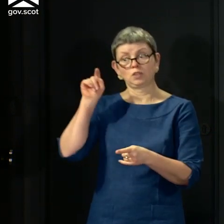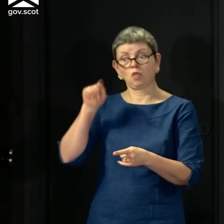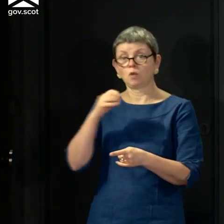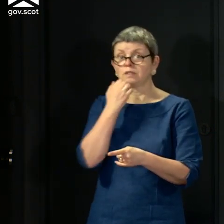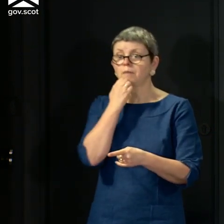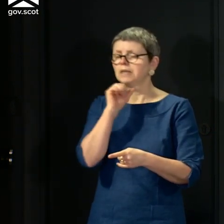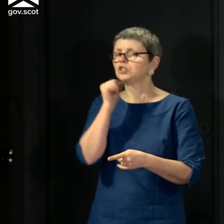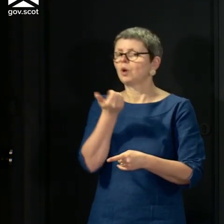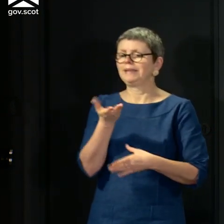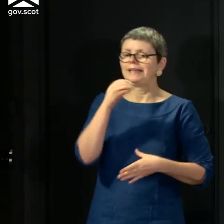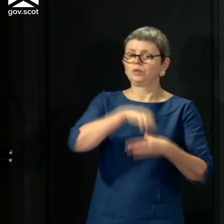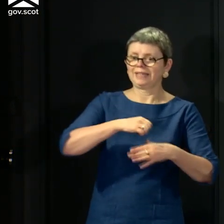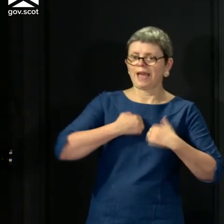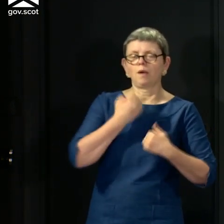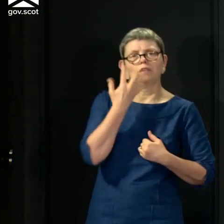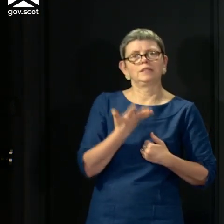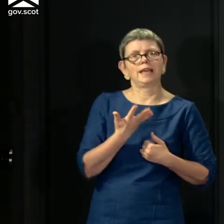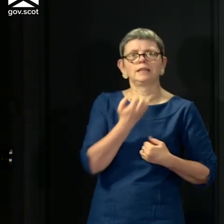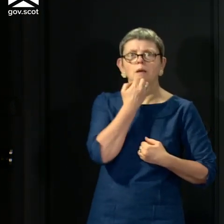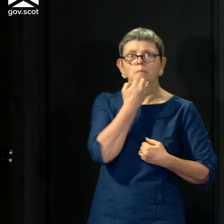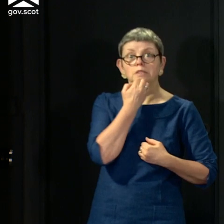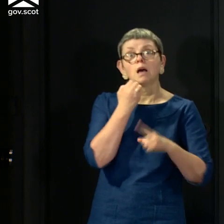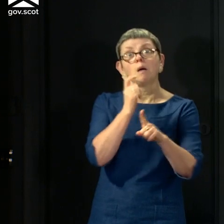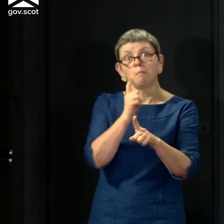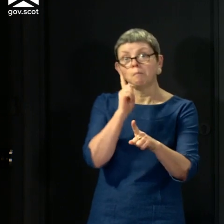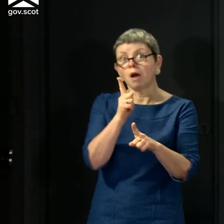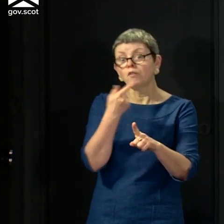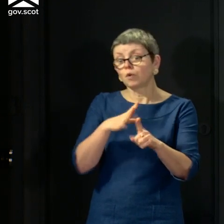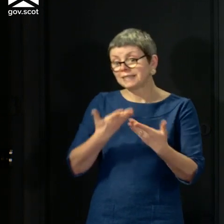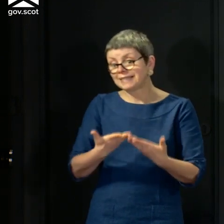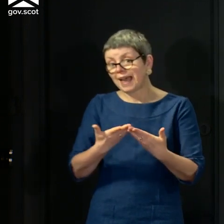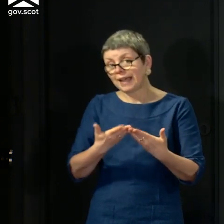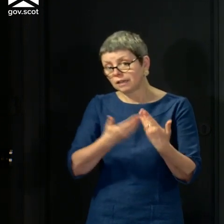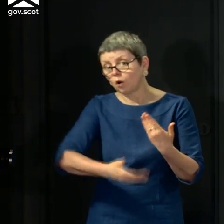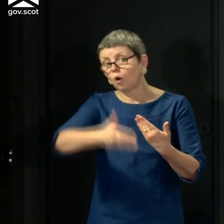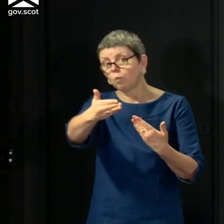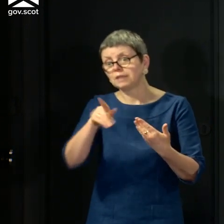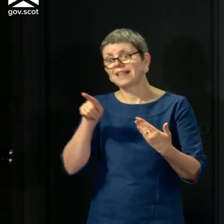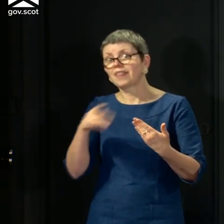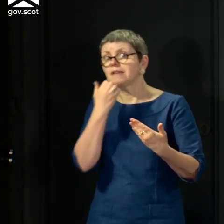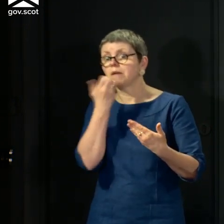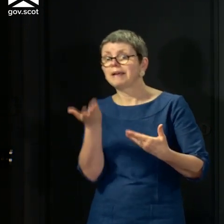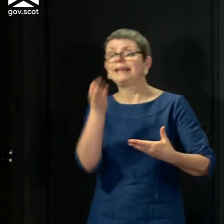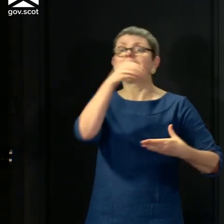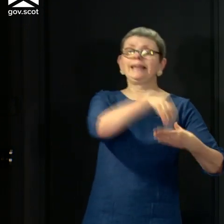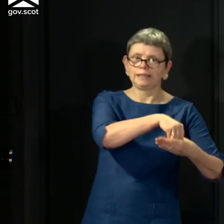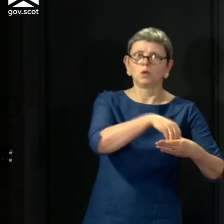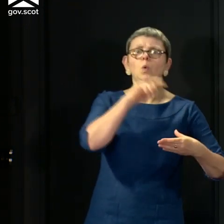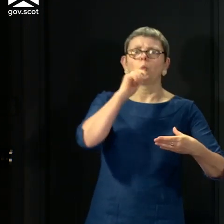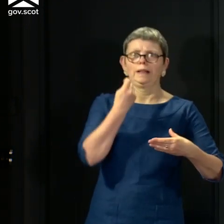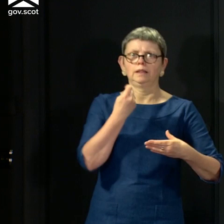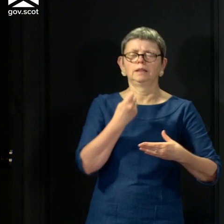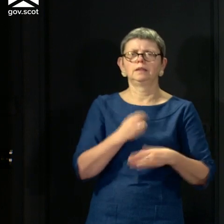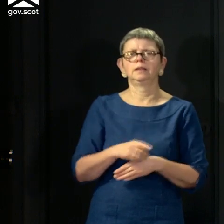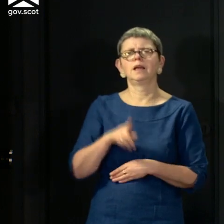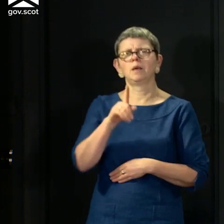been included in our daily figures, but they will be from now on, though because this is data coming to us from the UK-wide system, it will be